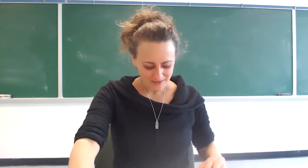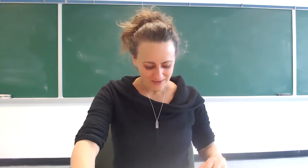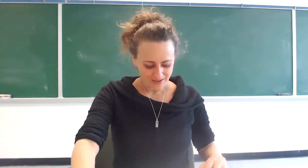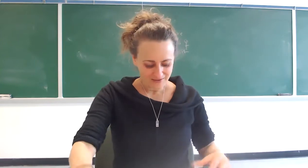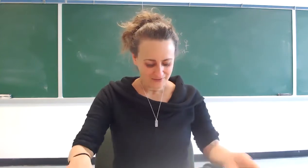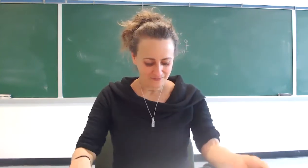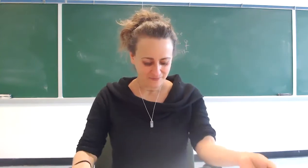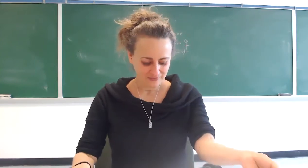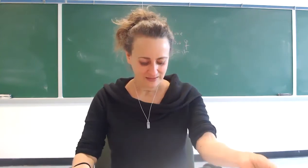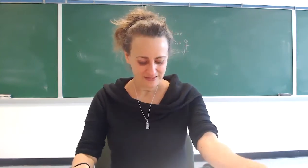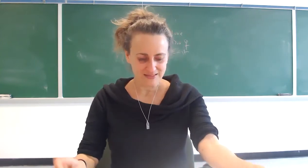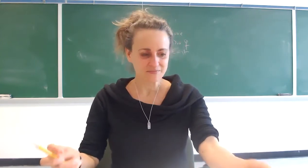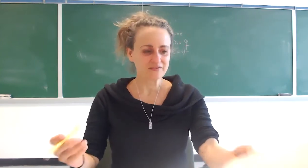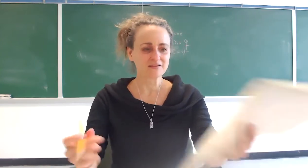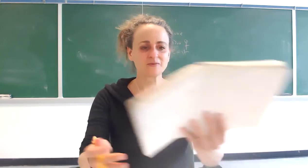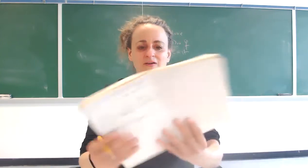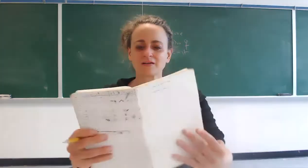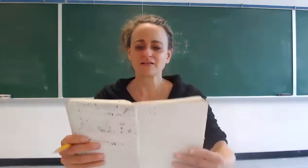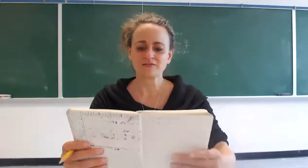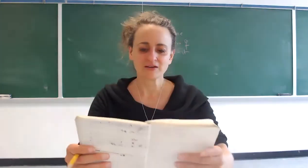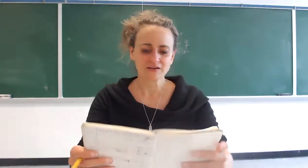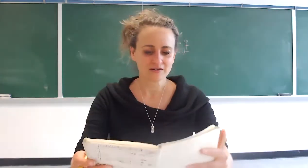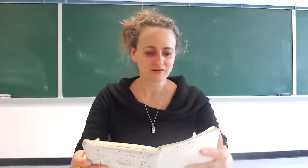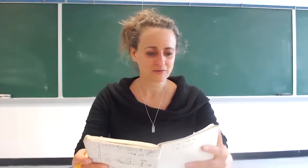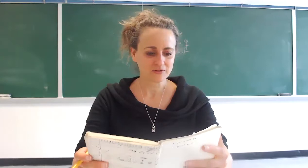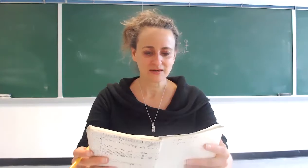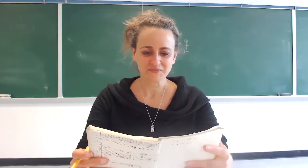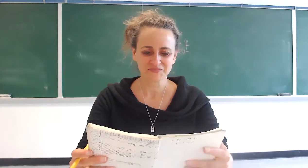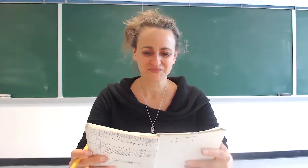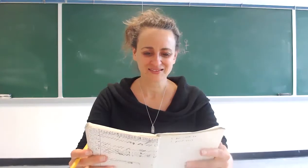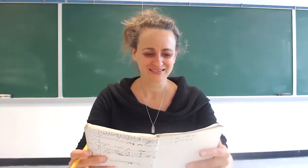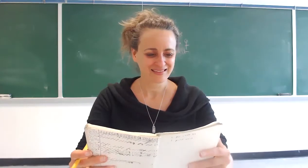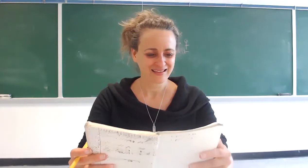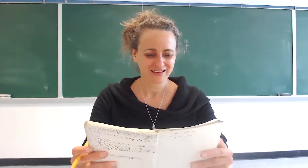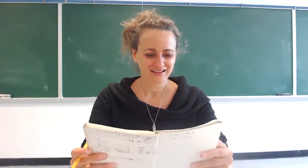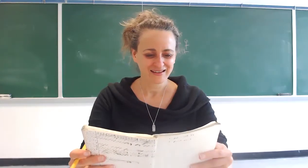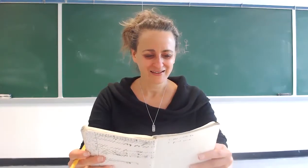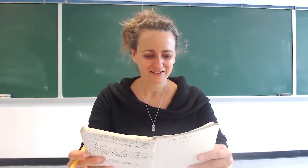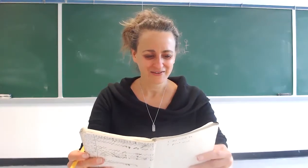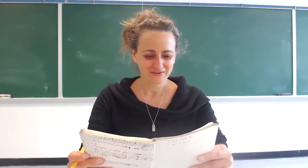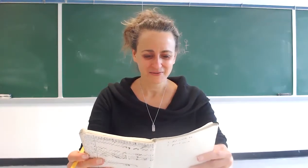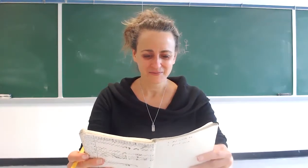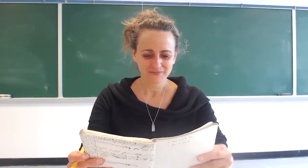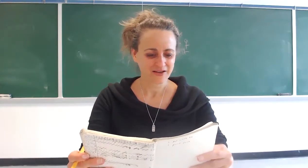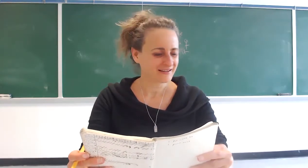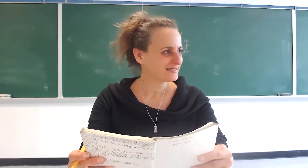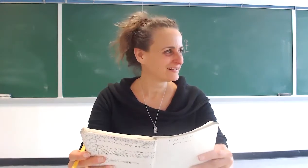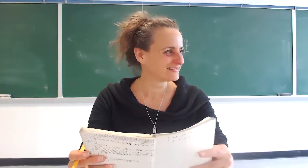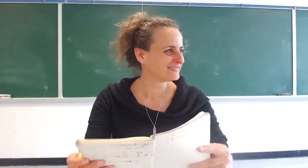um let's see some missing work let's see if i can catch you one right now um the